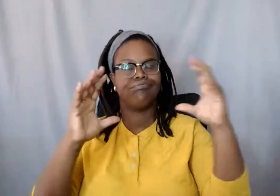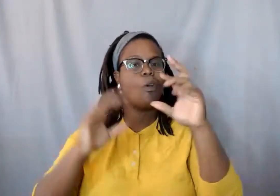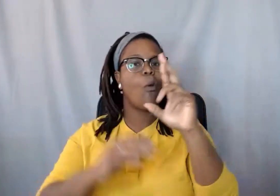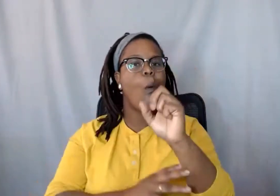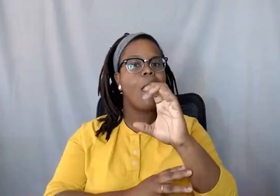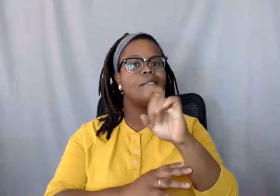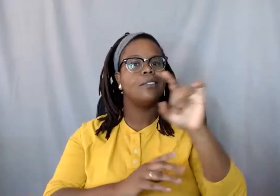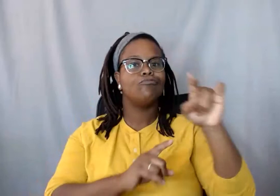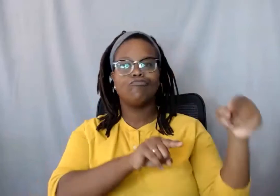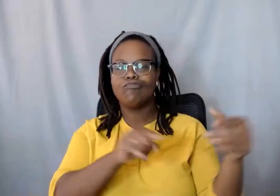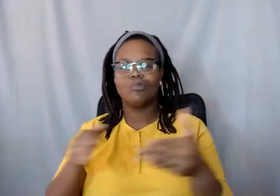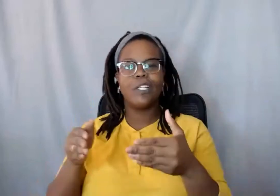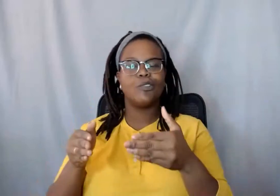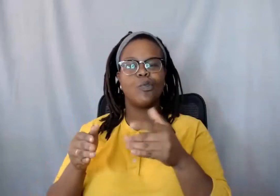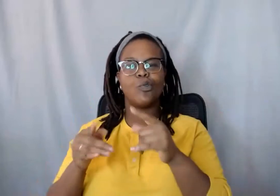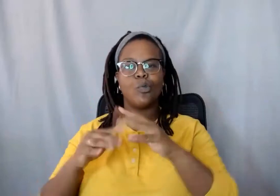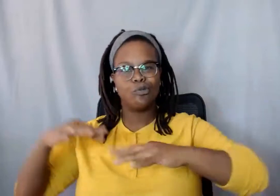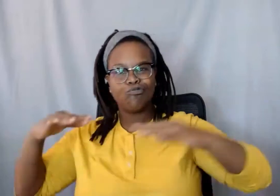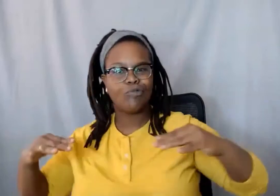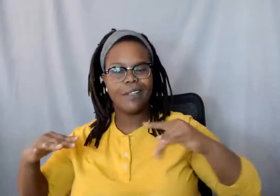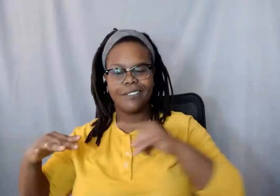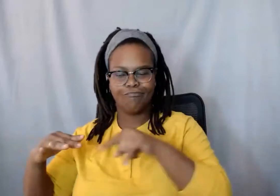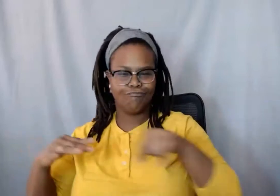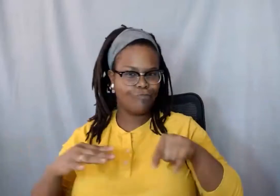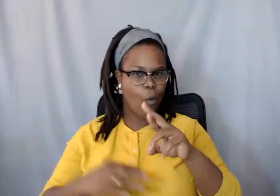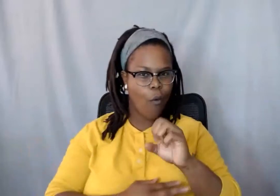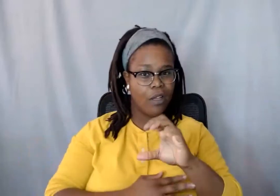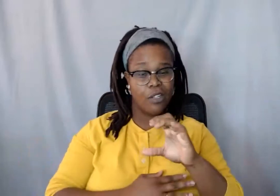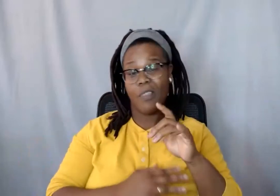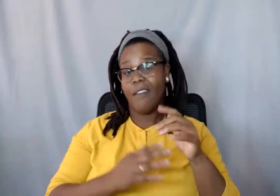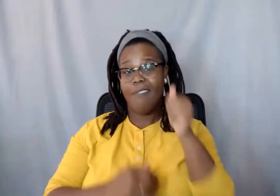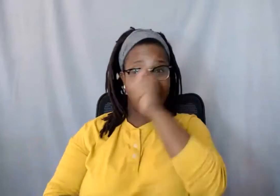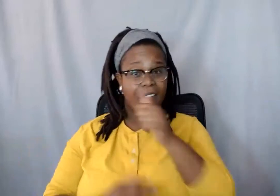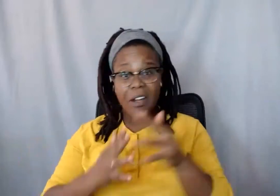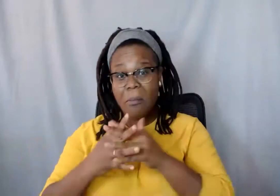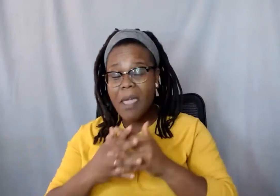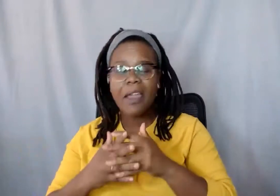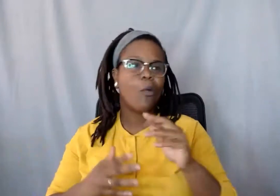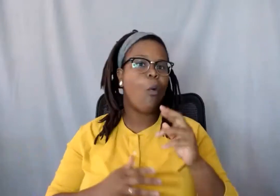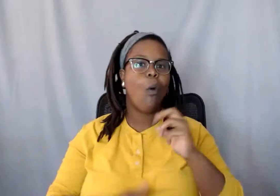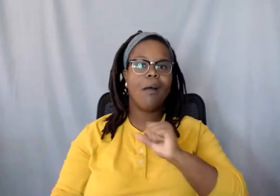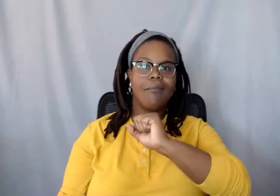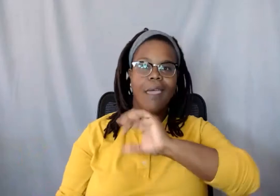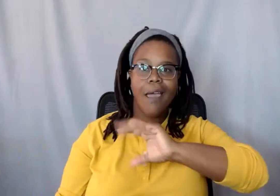diversity switched to idea of race, so you're either African-American, you're either Asian-American, you're Hispanic or white.